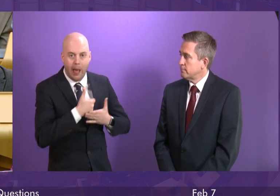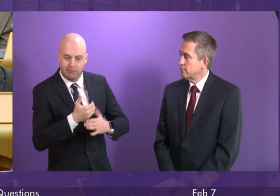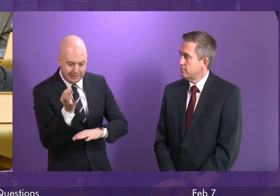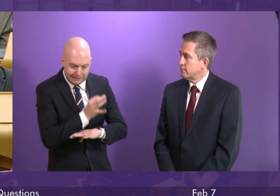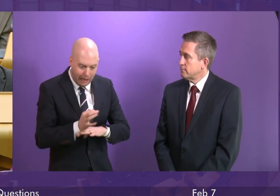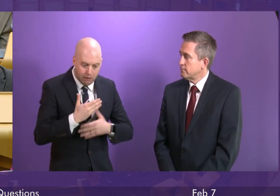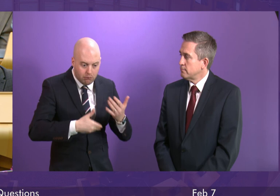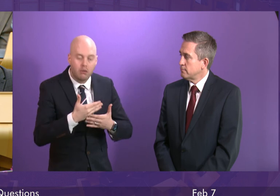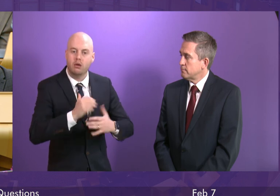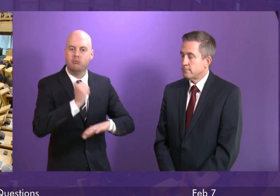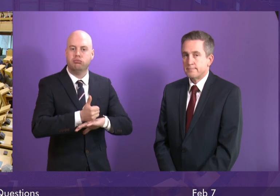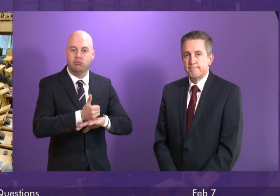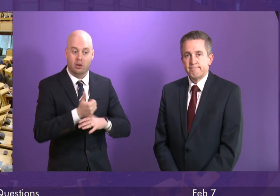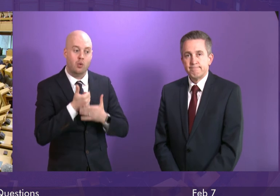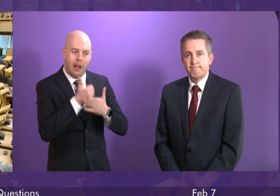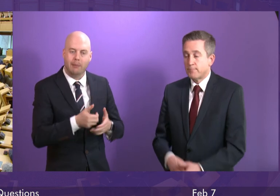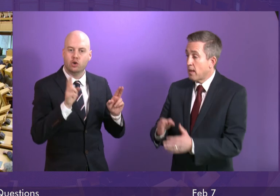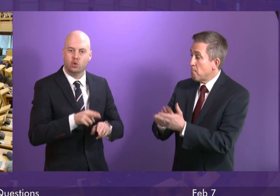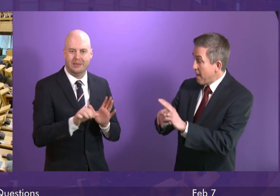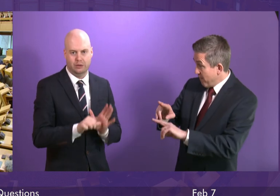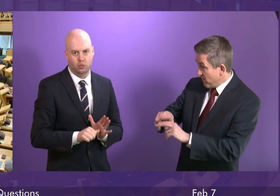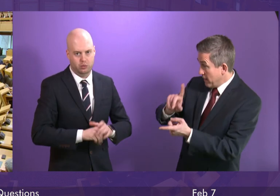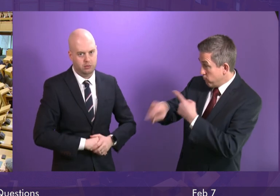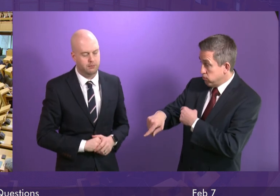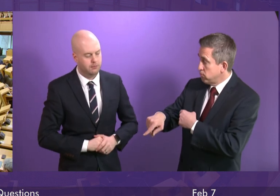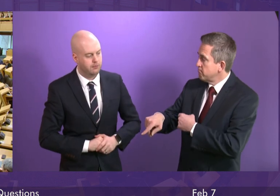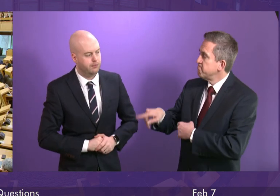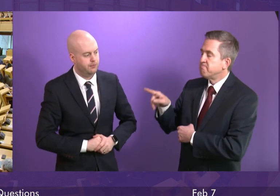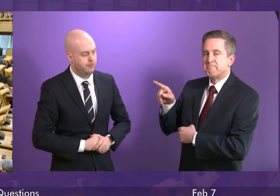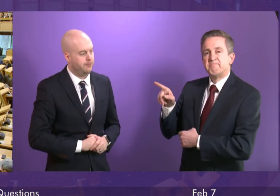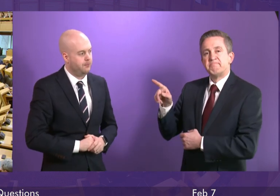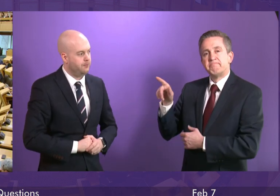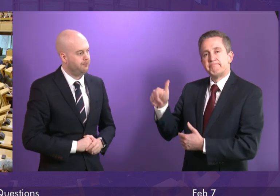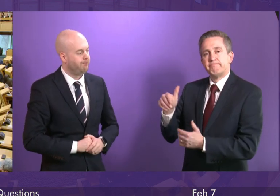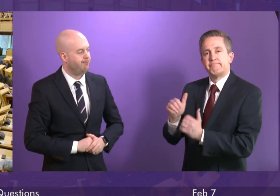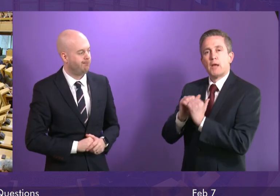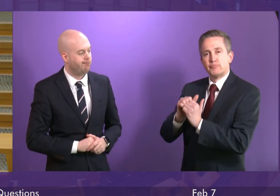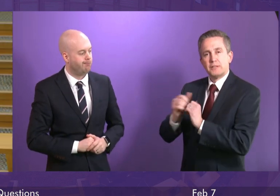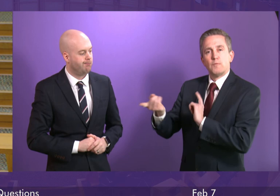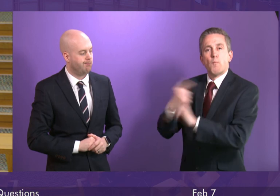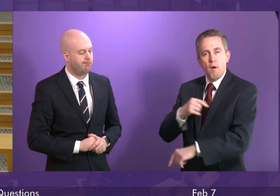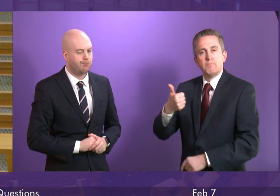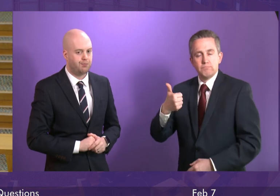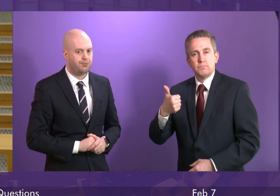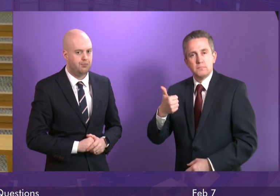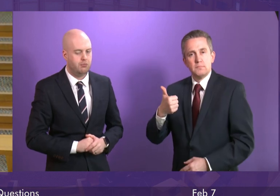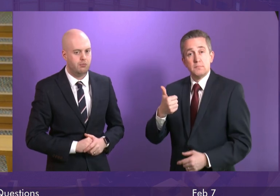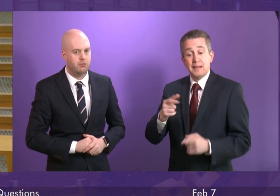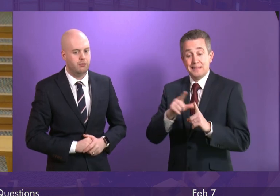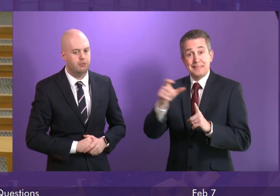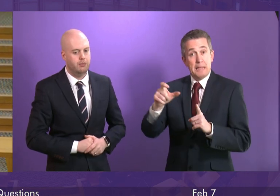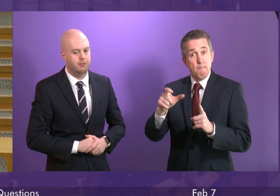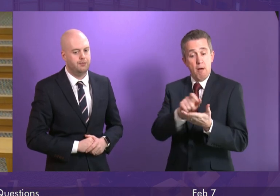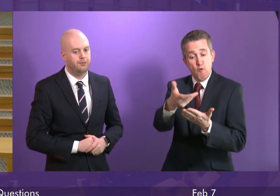social media and mental wellbeing Mary Fee Can I thank the Deputy First Minister for that response? In a report in